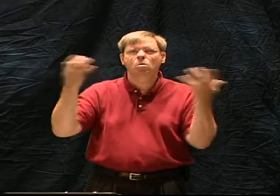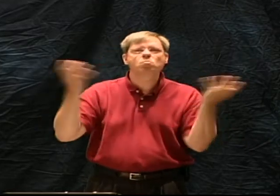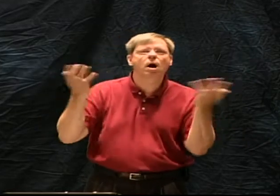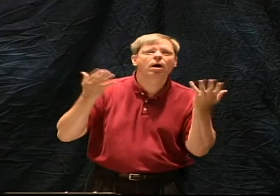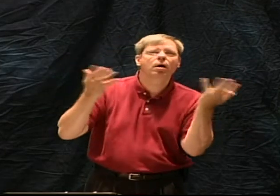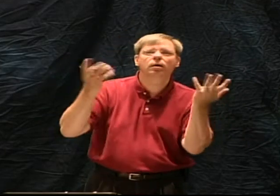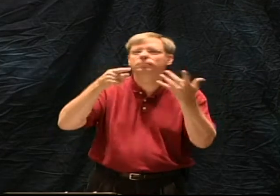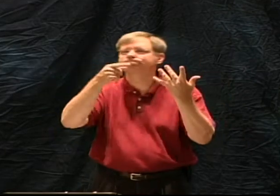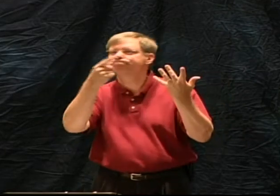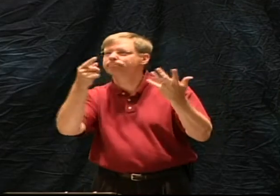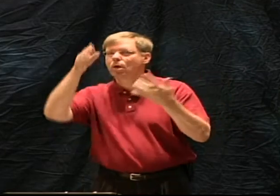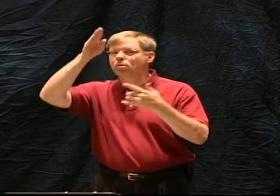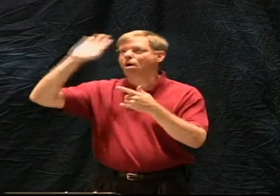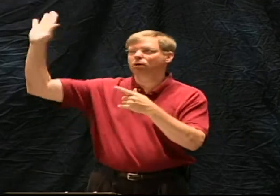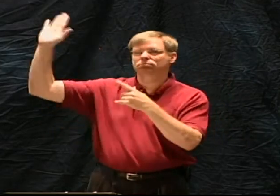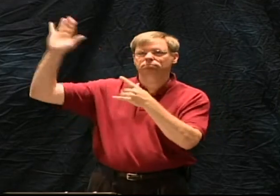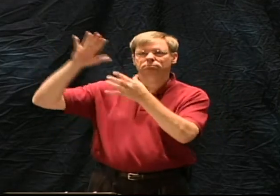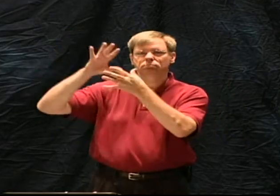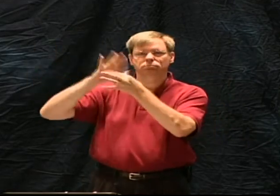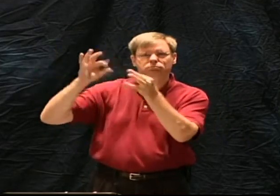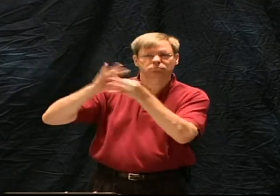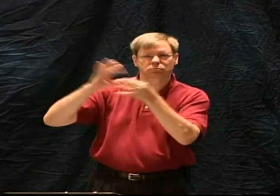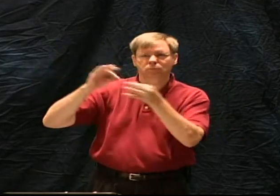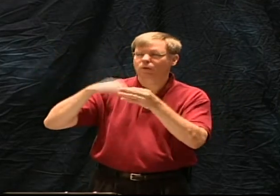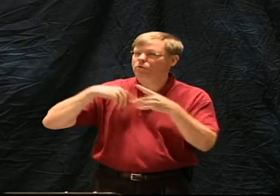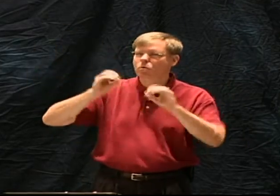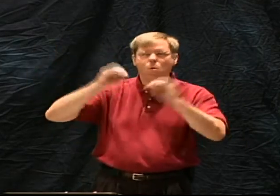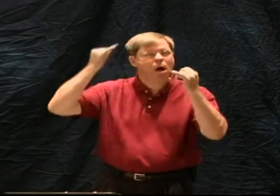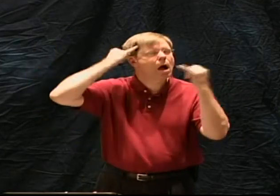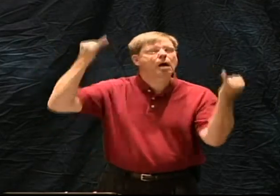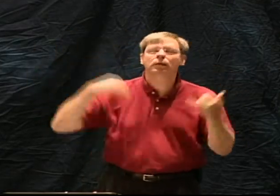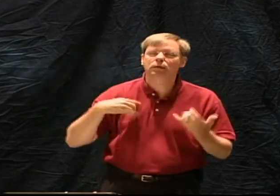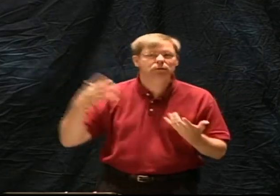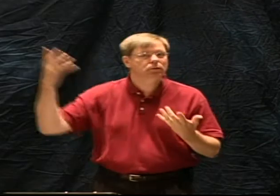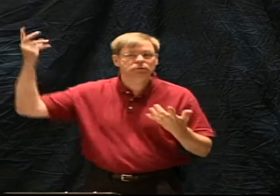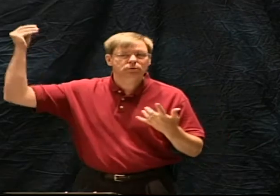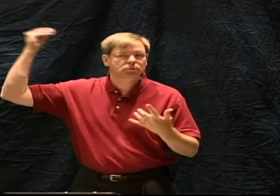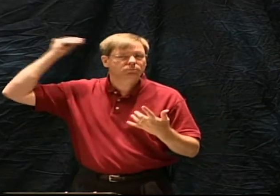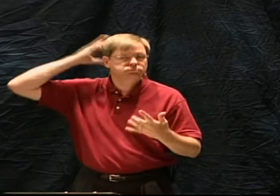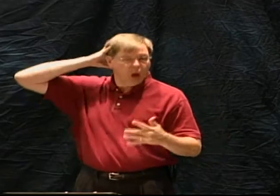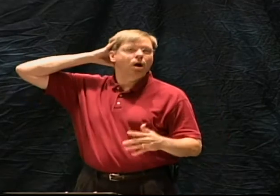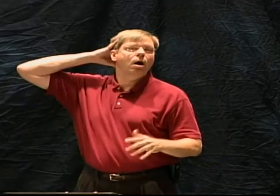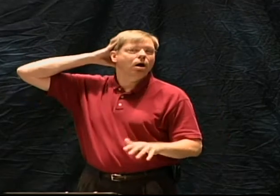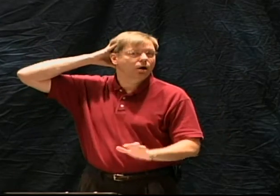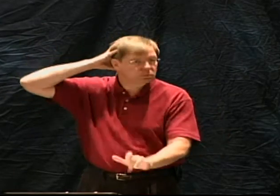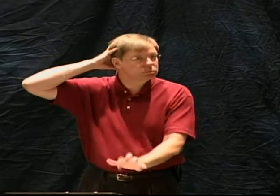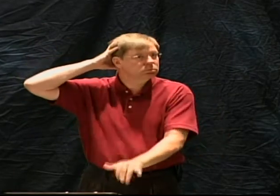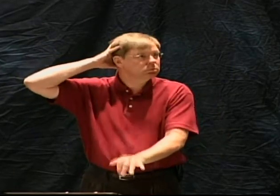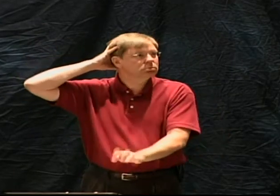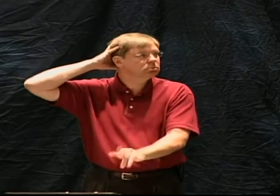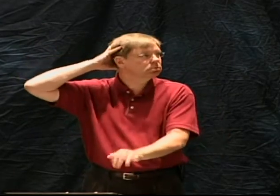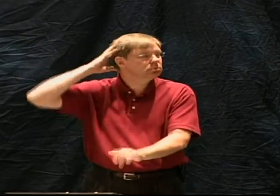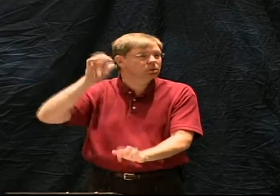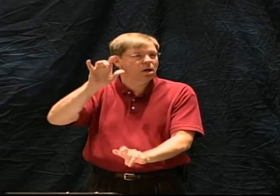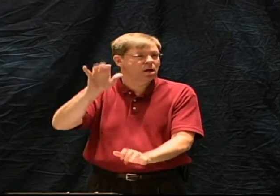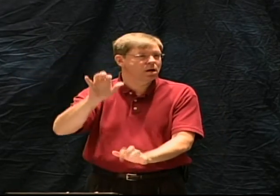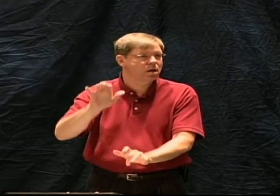In that way, man, the actual writer, is not involved creatively at all.